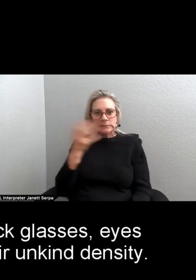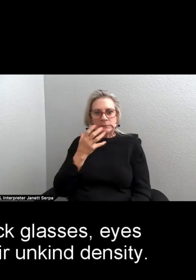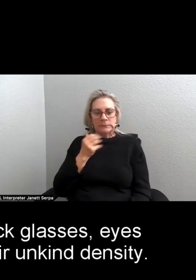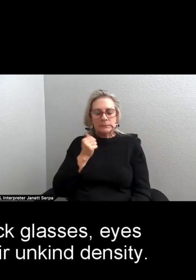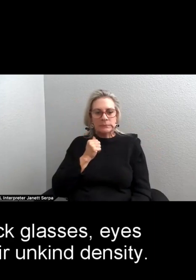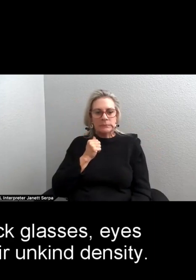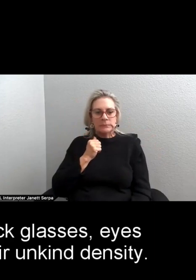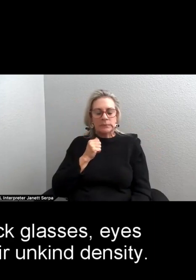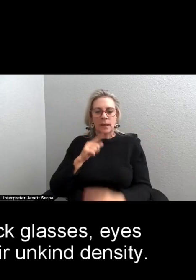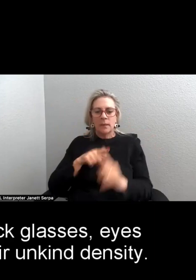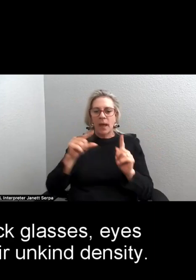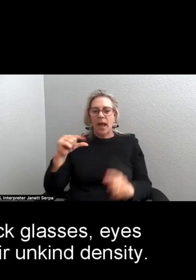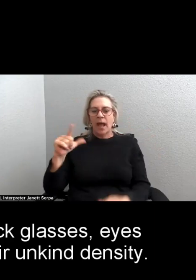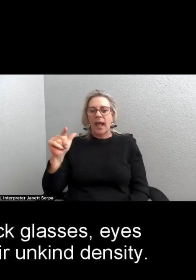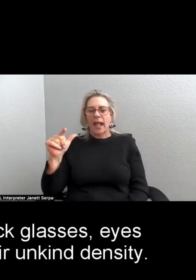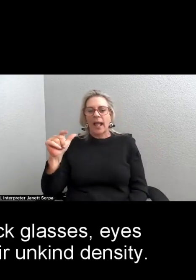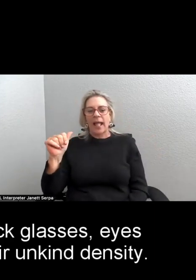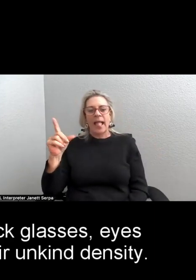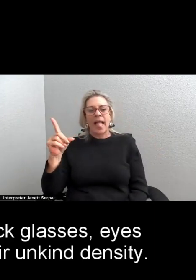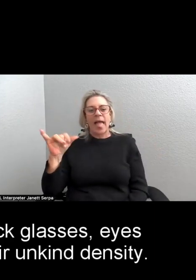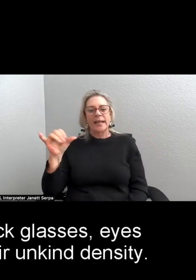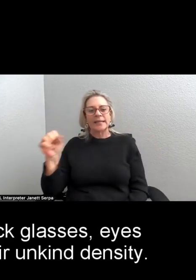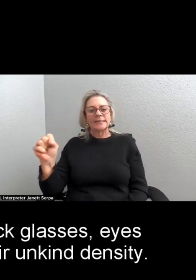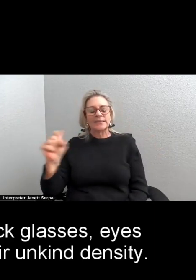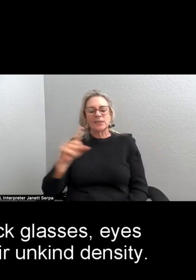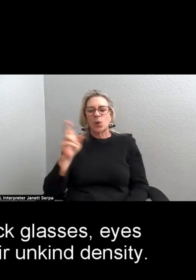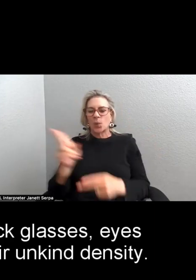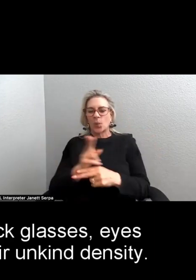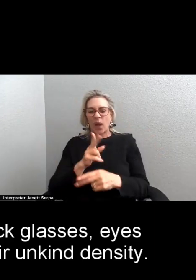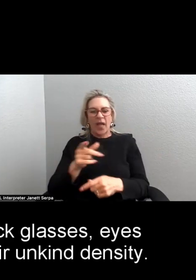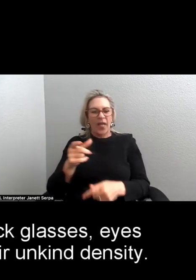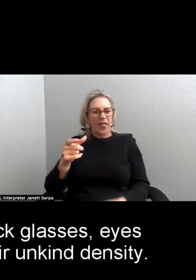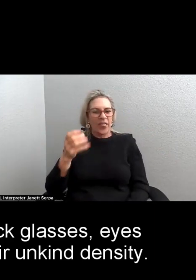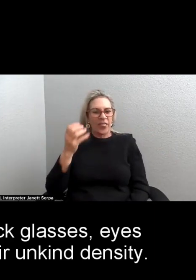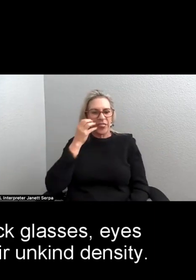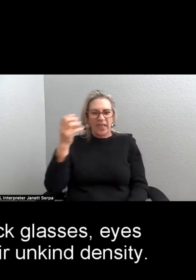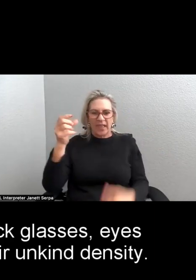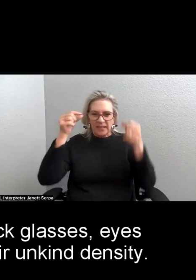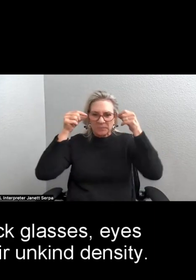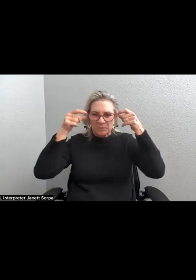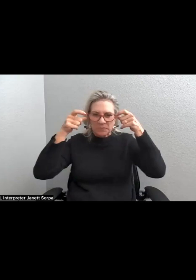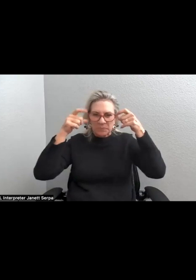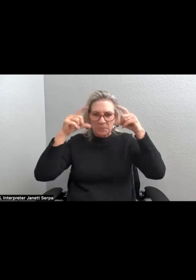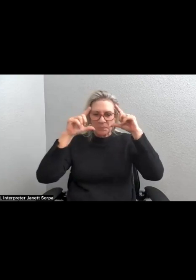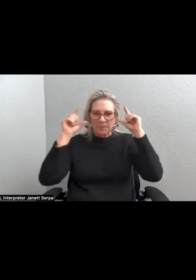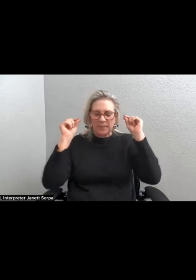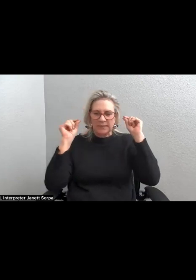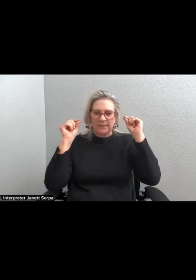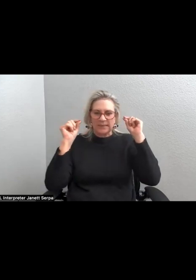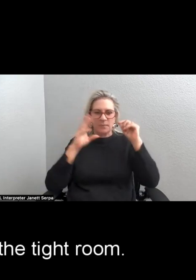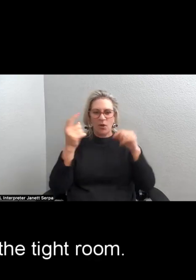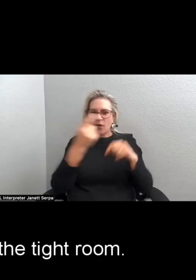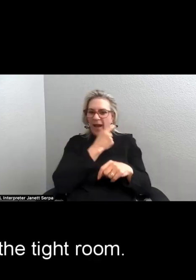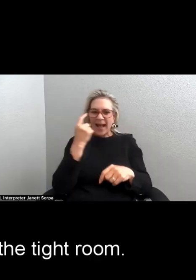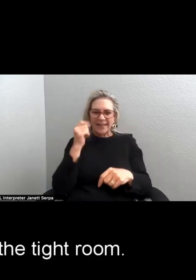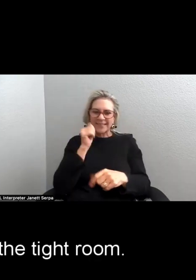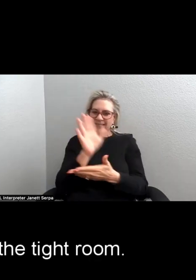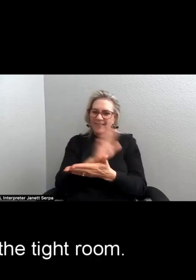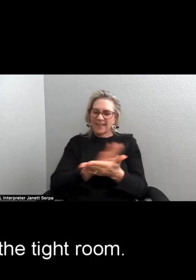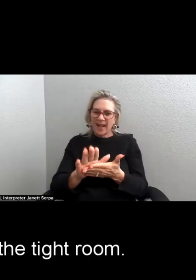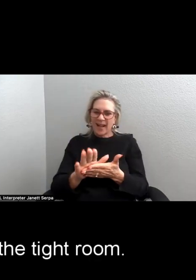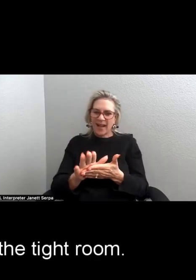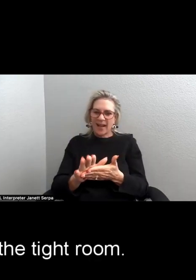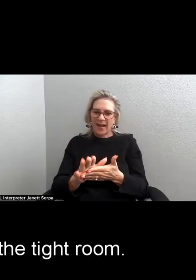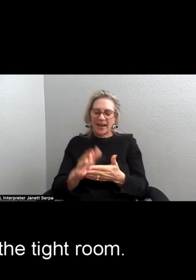Gladys wears thick glasses, eyes hidden behind their unkind density. A desk